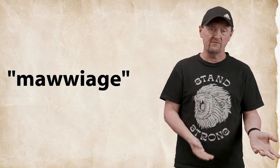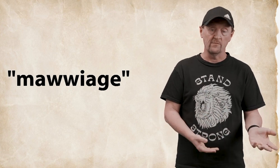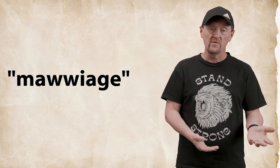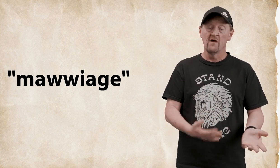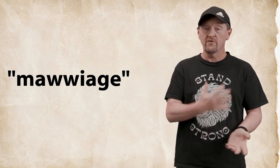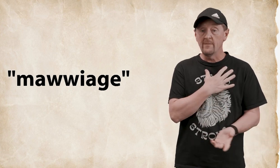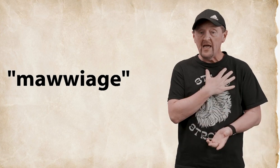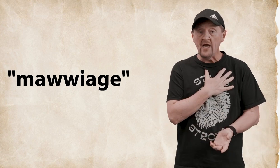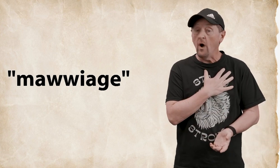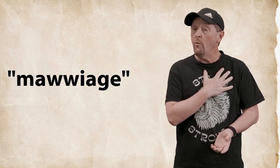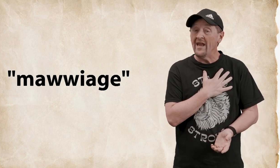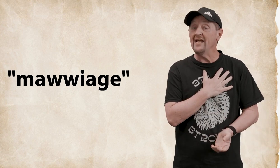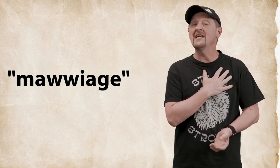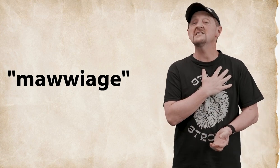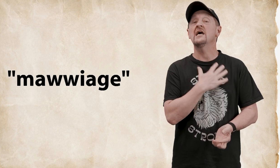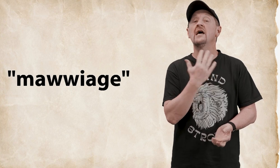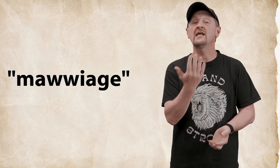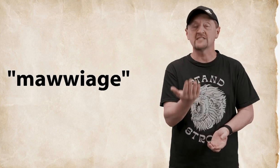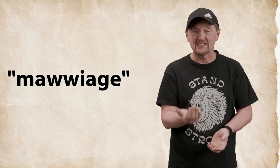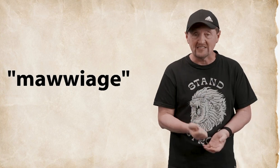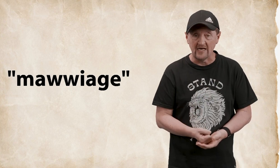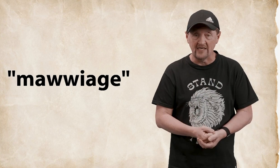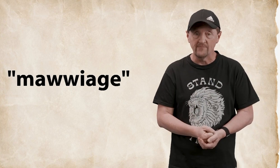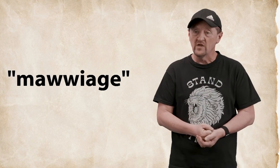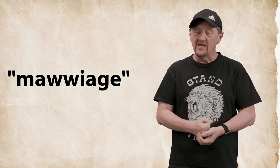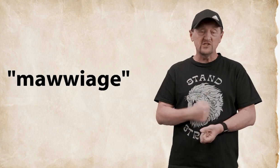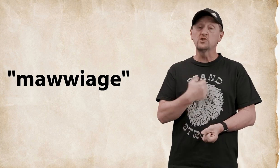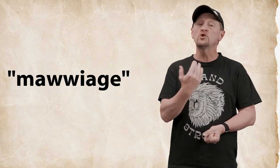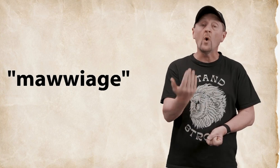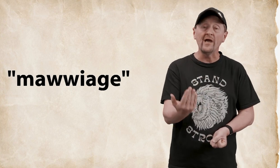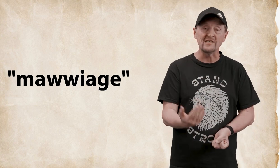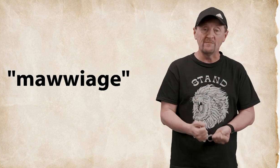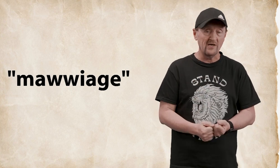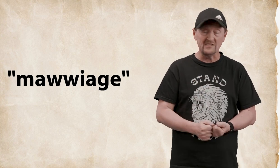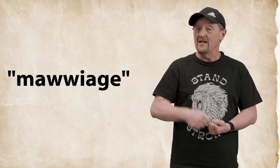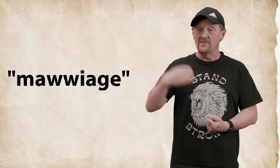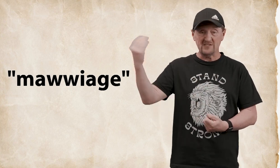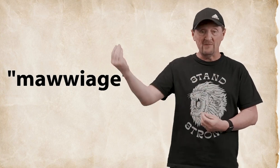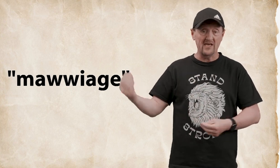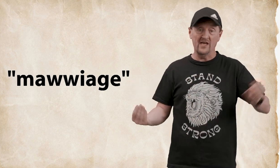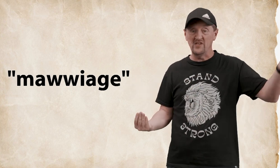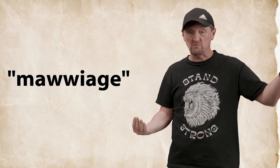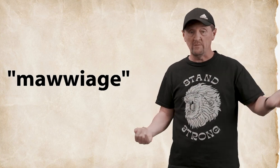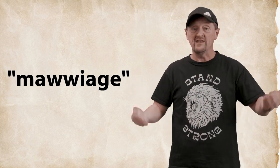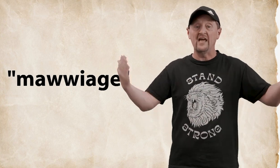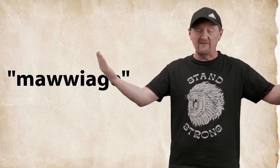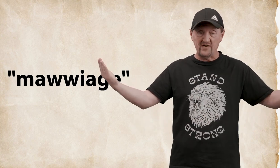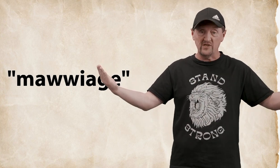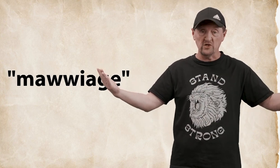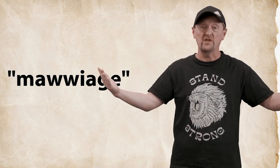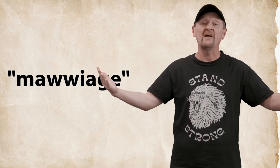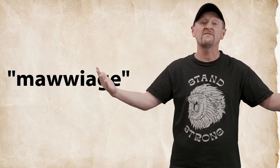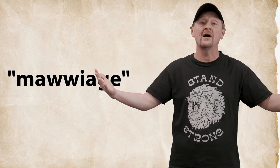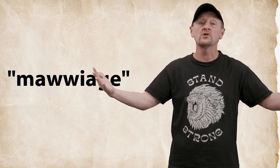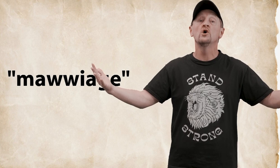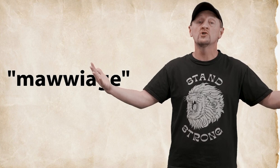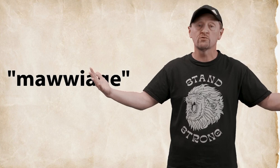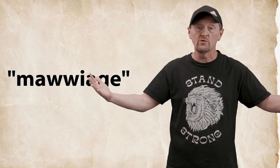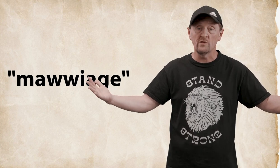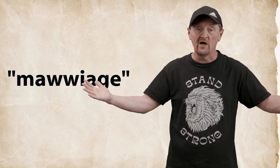for me a wedding is it's exciting it's joyous because this man and this woman they have found each other they have found true love